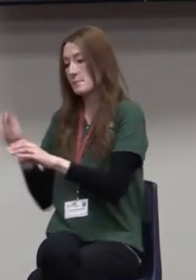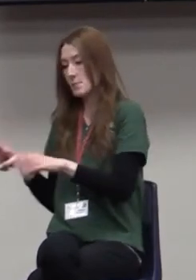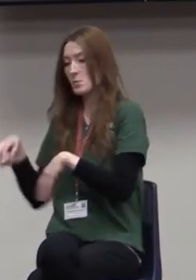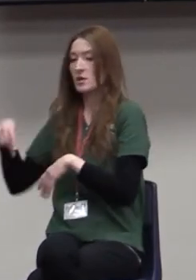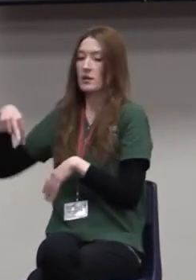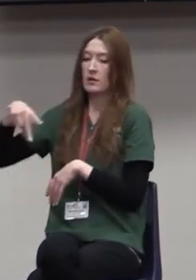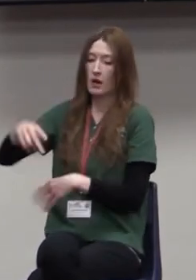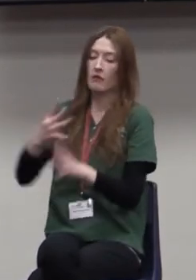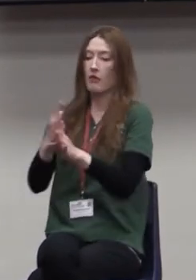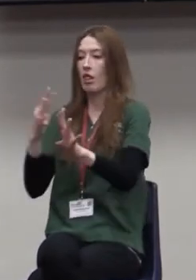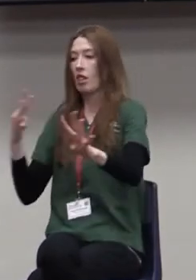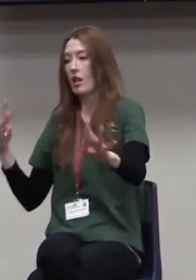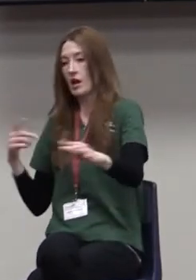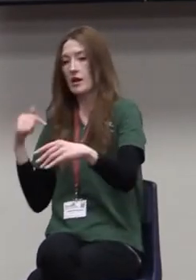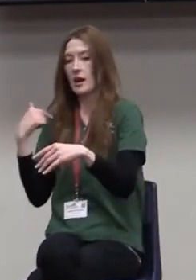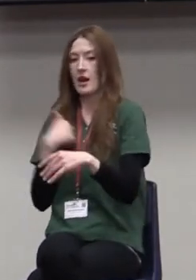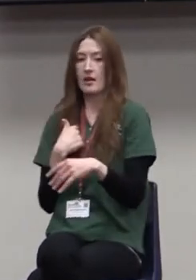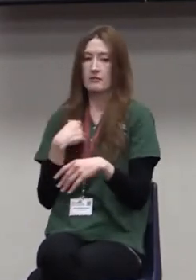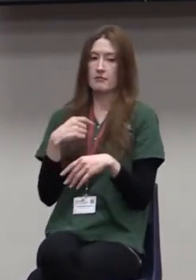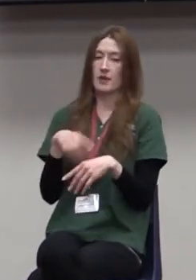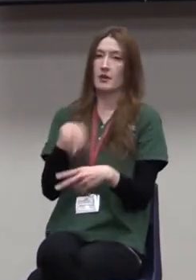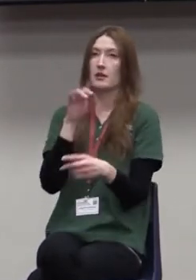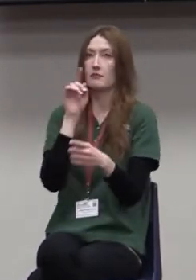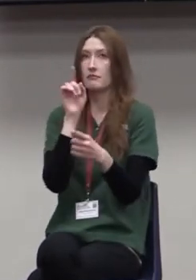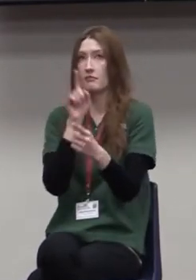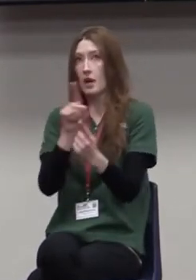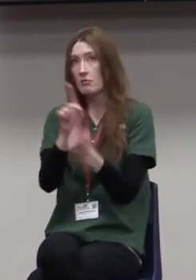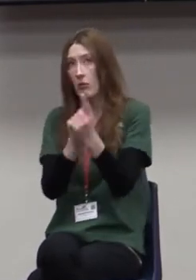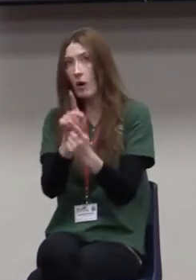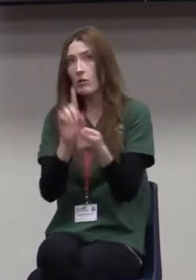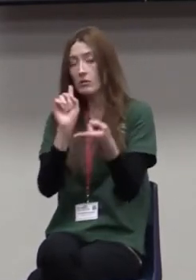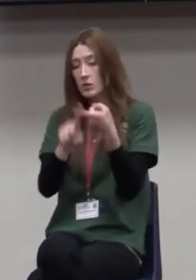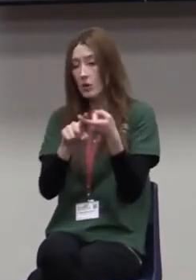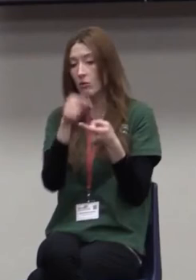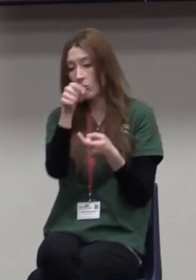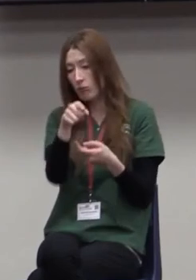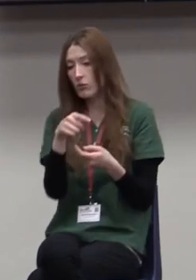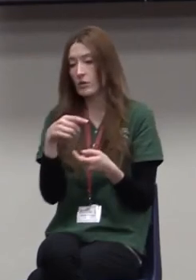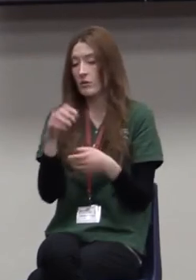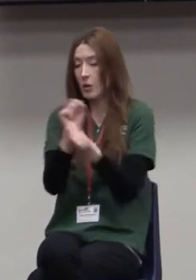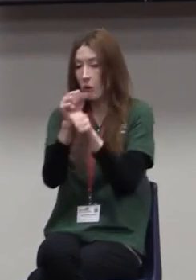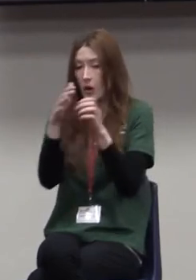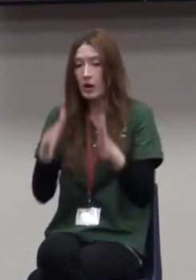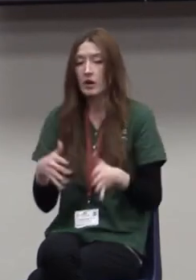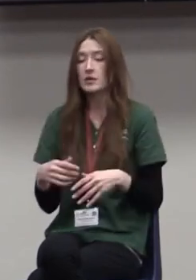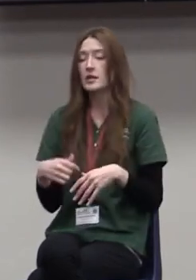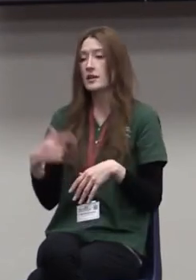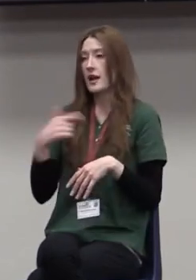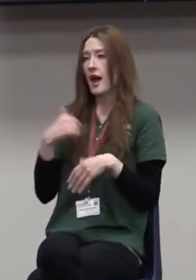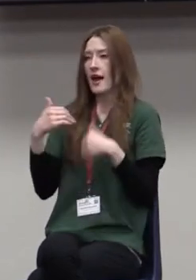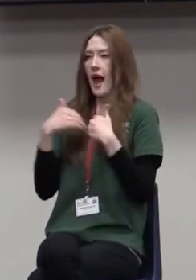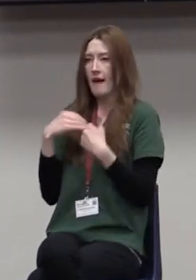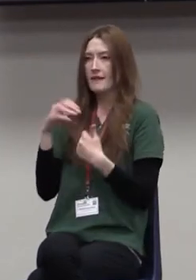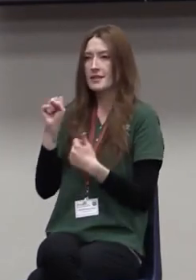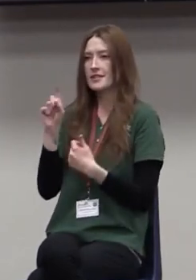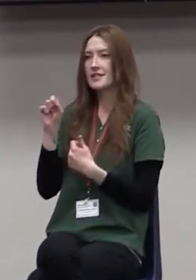the agent, and I tell them, I say, look, I need to get on another flight. Well, guess what? You see, I have status with the airlines because I fly so much.